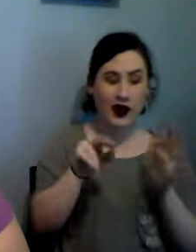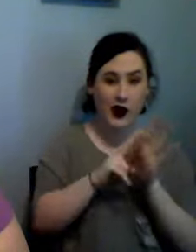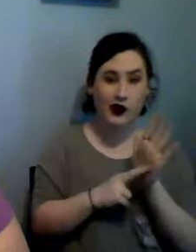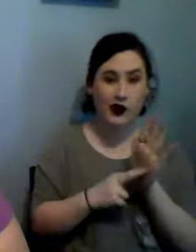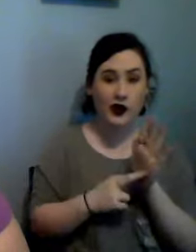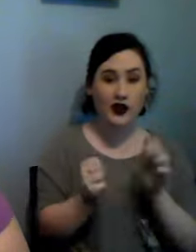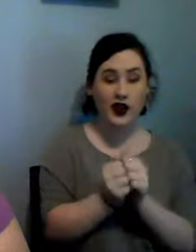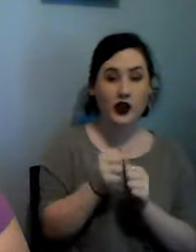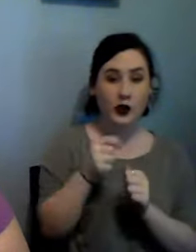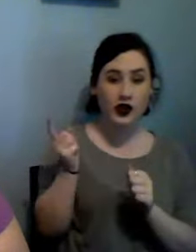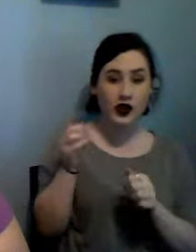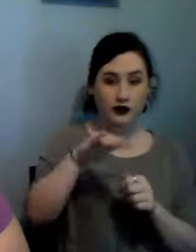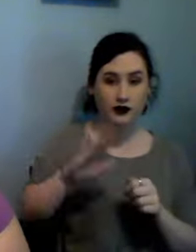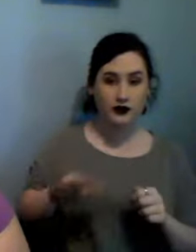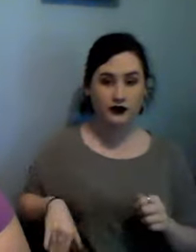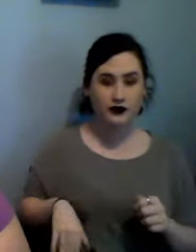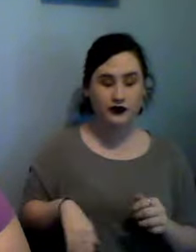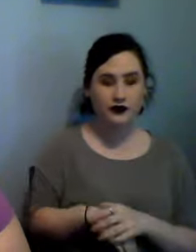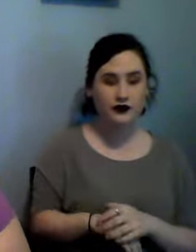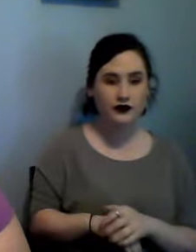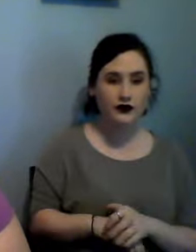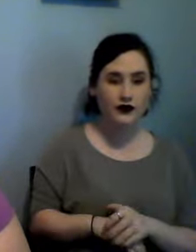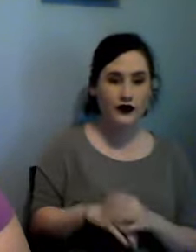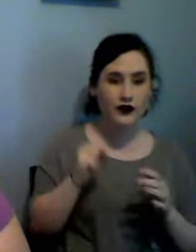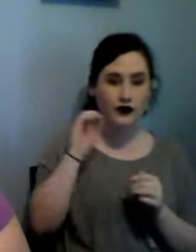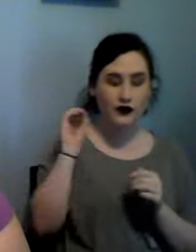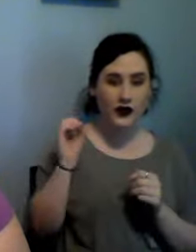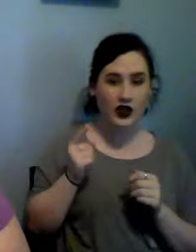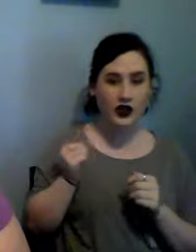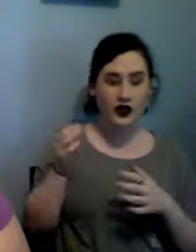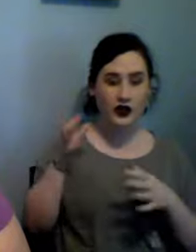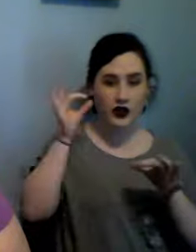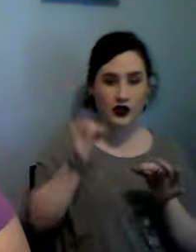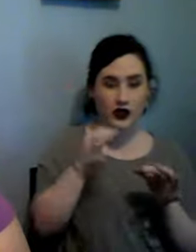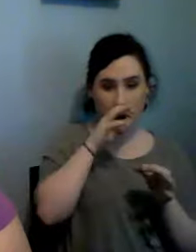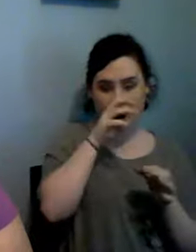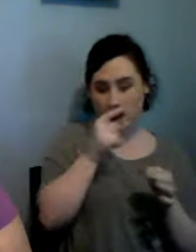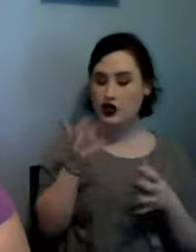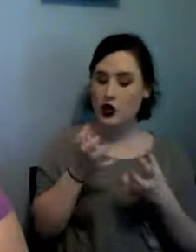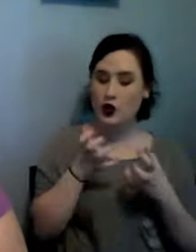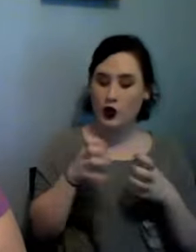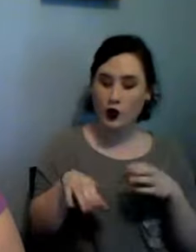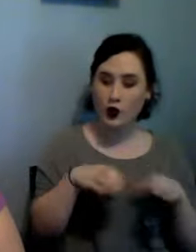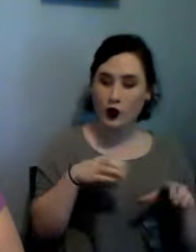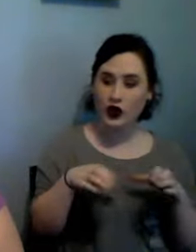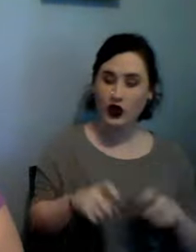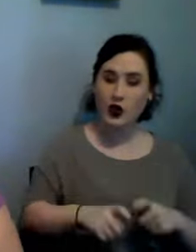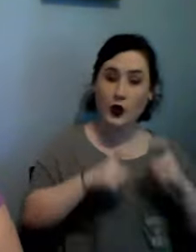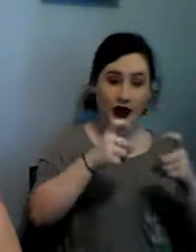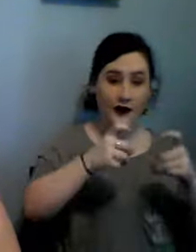so I decided that I wanted to do a giveaway now just because it's spring